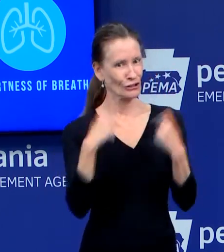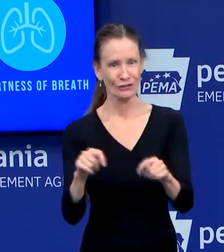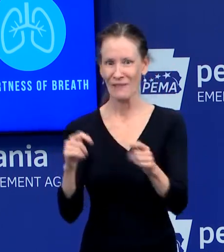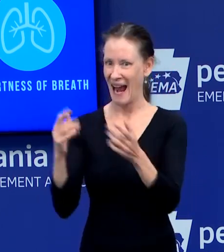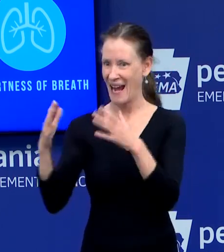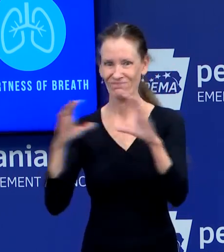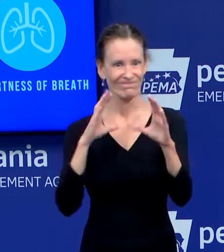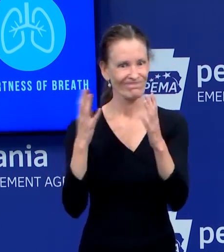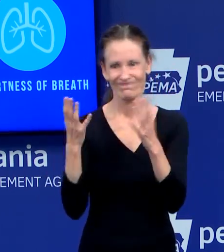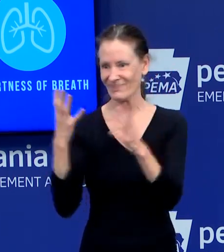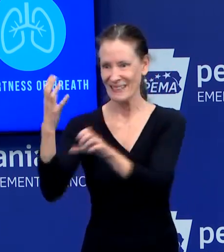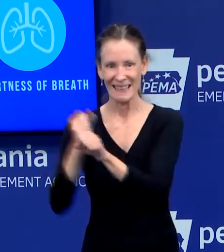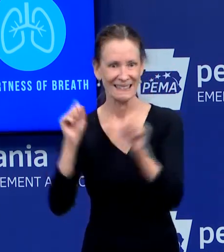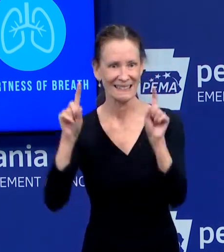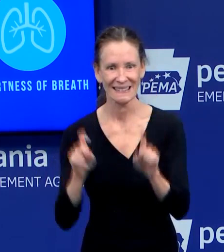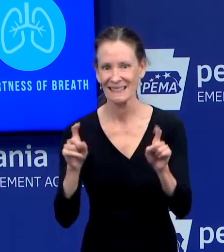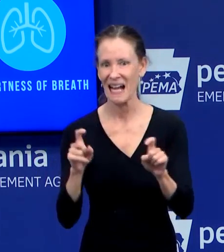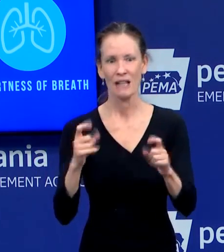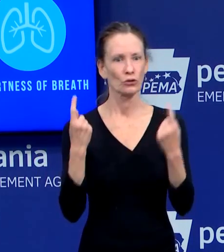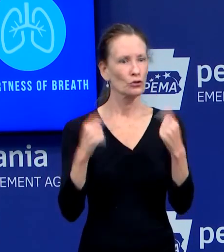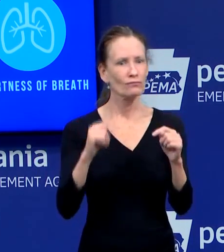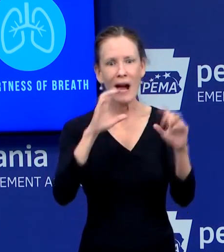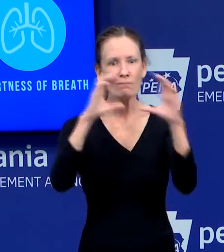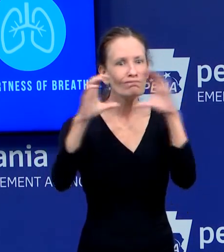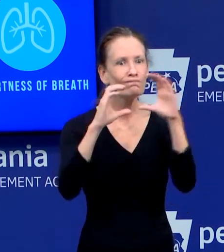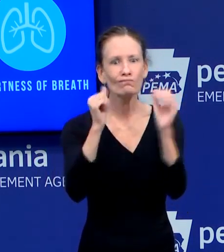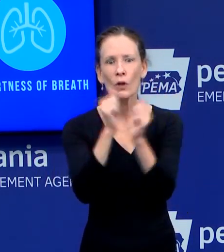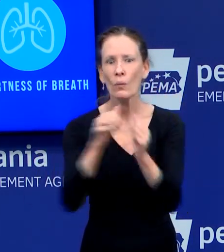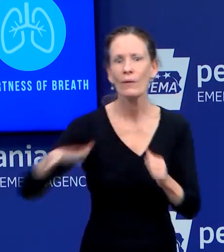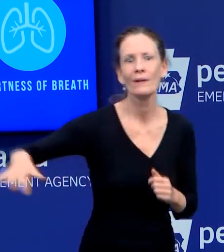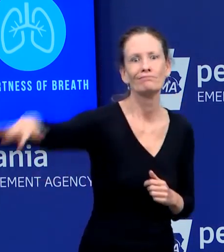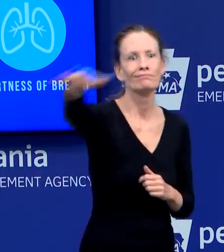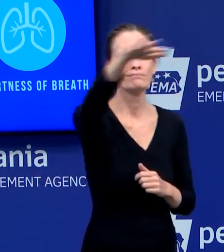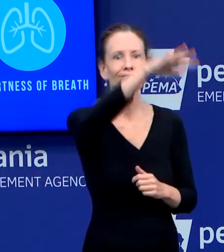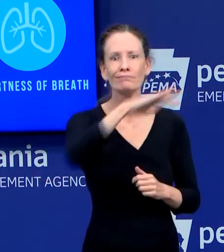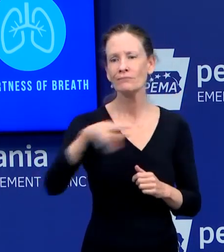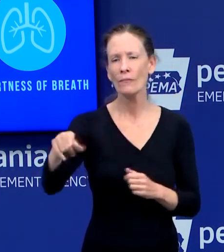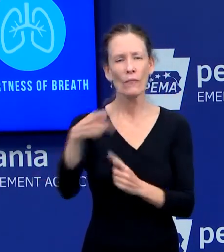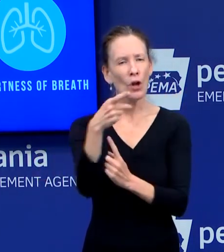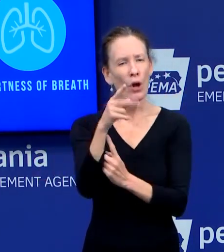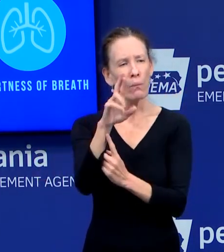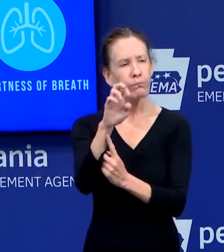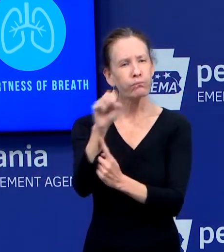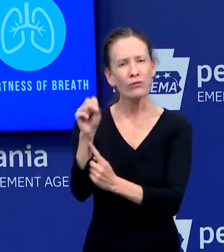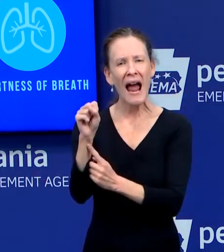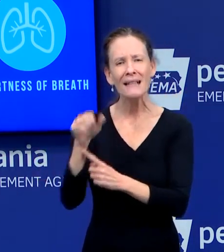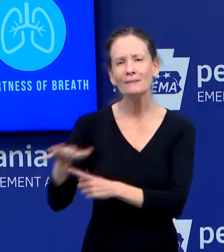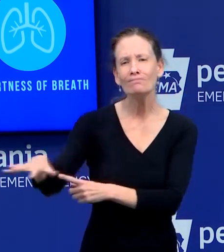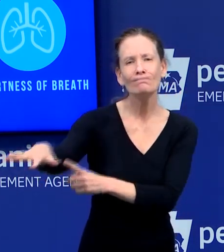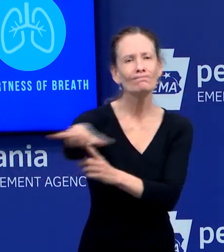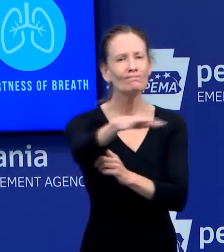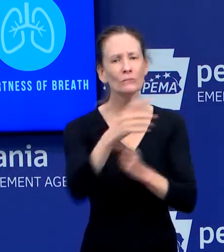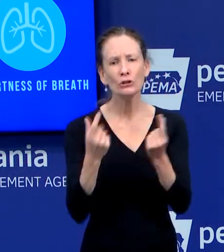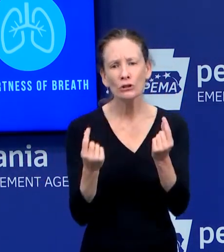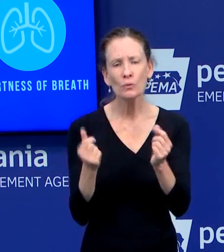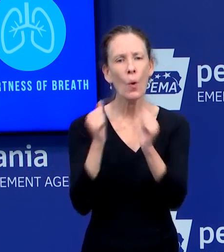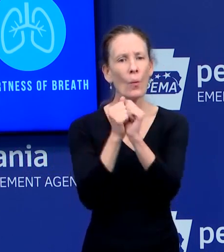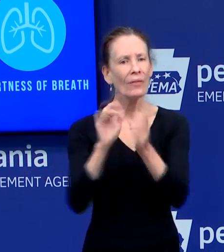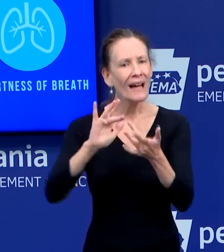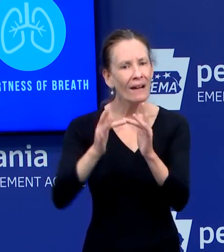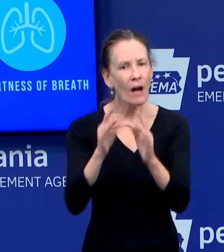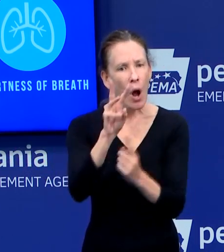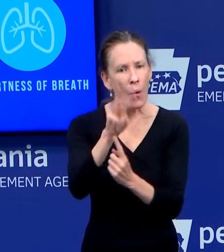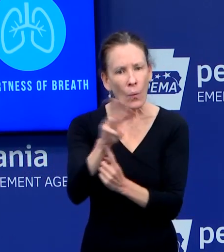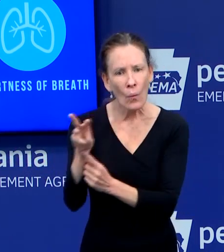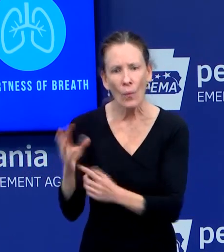like this press conference, as well as our press releases and our website and working with the health care providers. If a health care